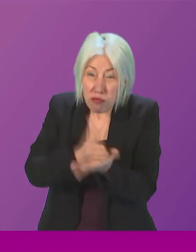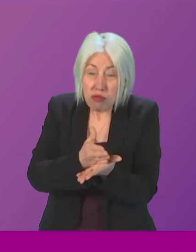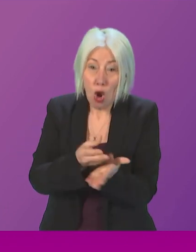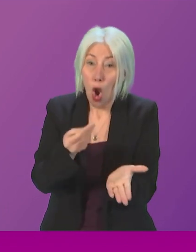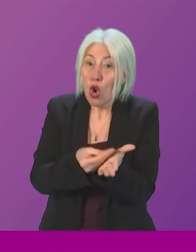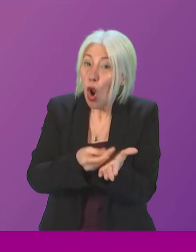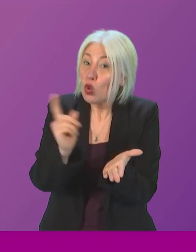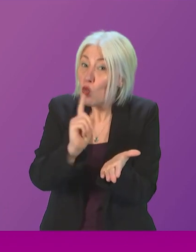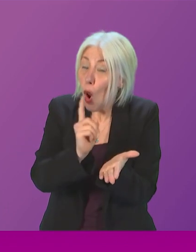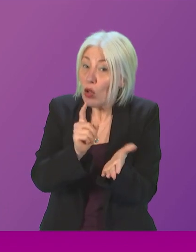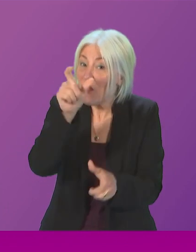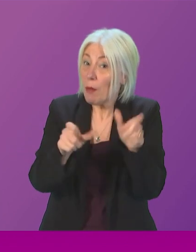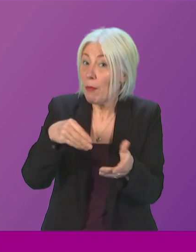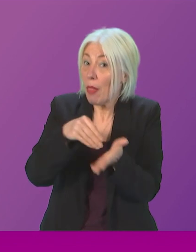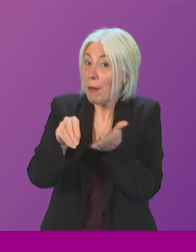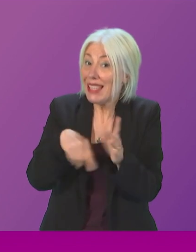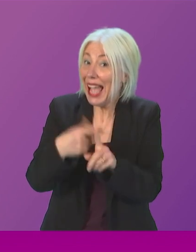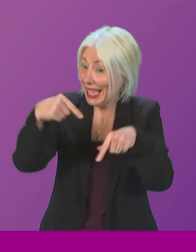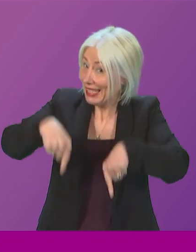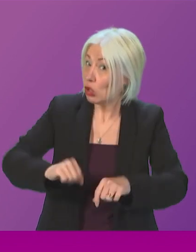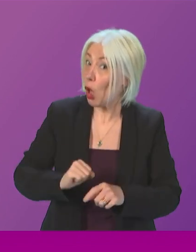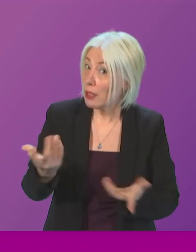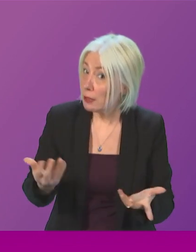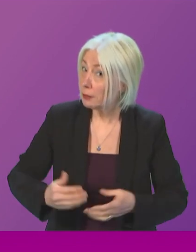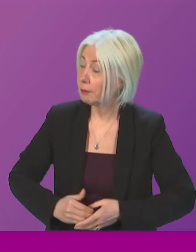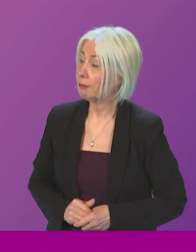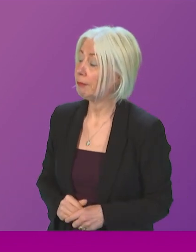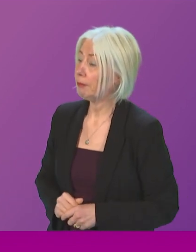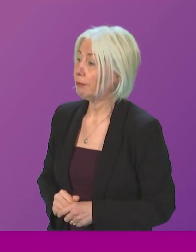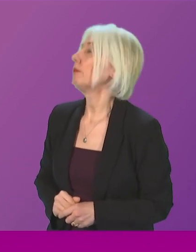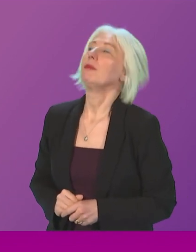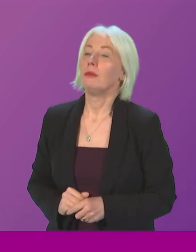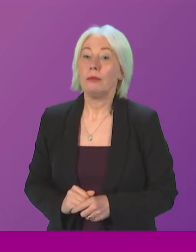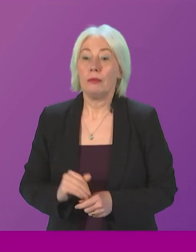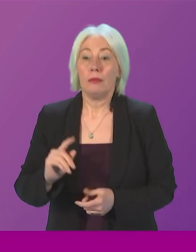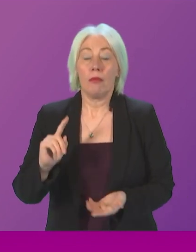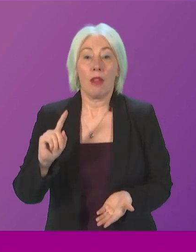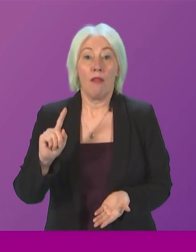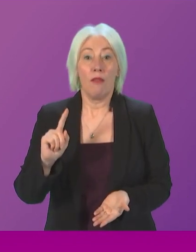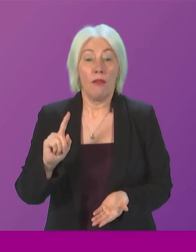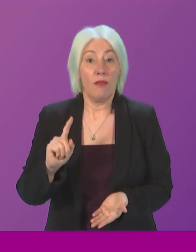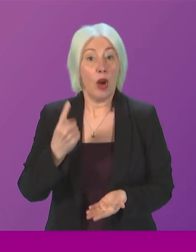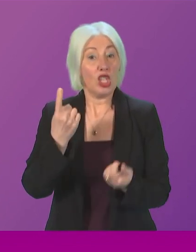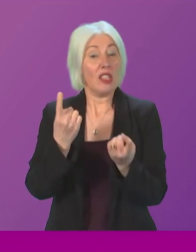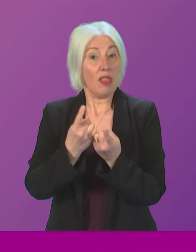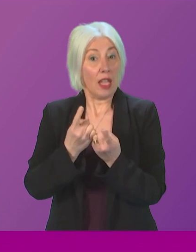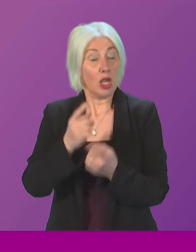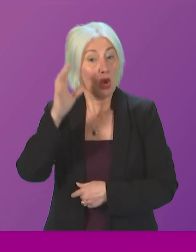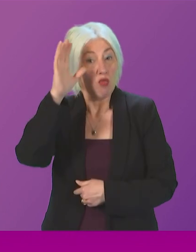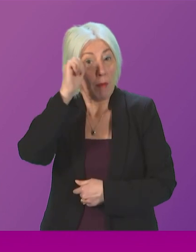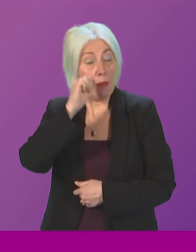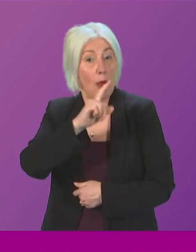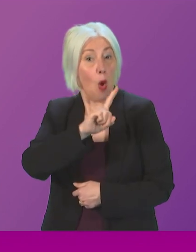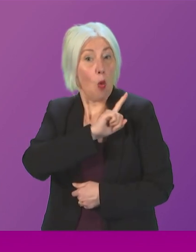taxpayers? First Minister. Well, first and foremost, Presidential Officer, let's not forget why, of course,